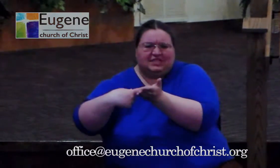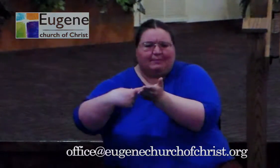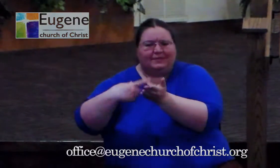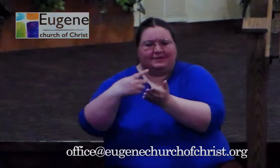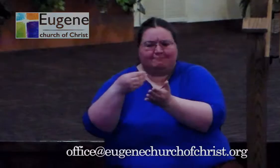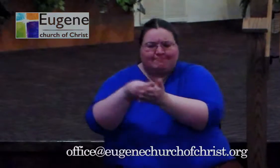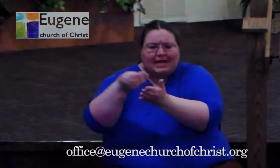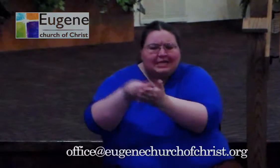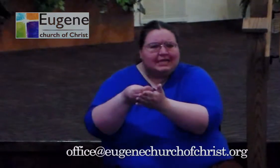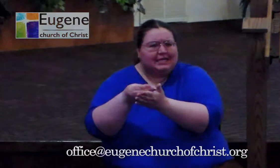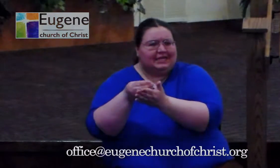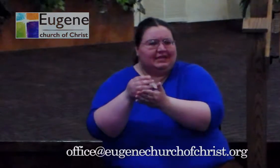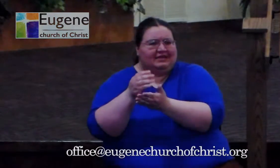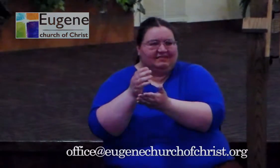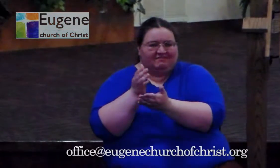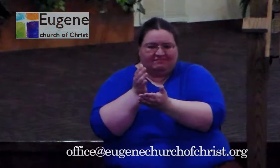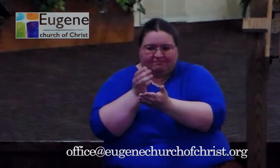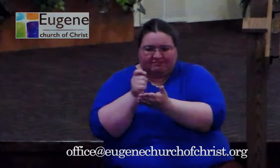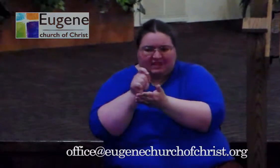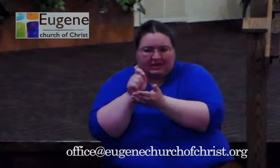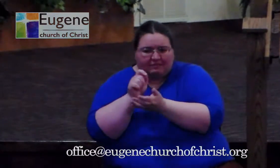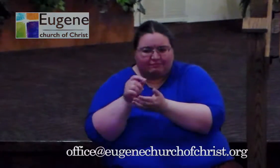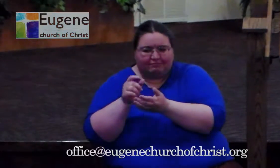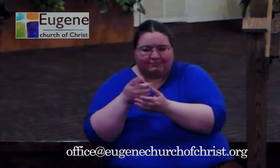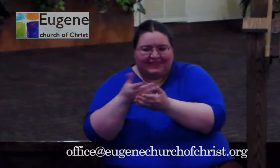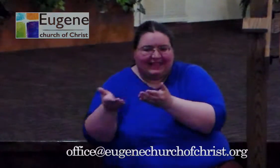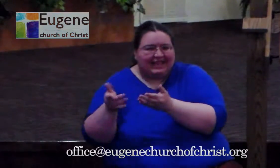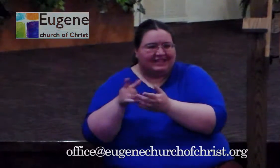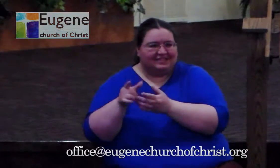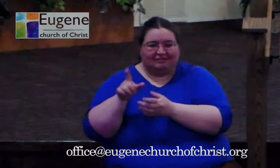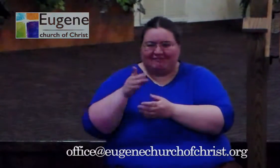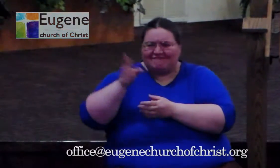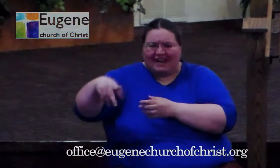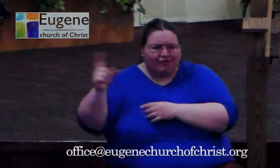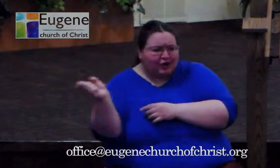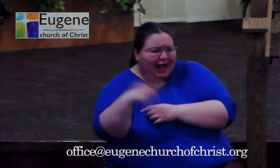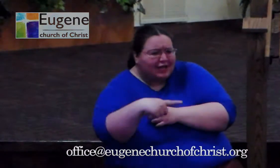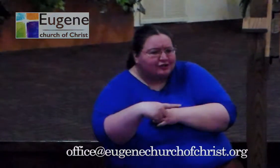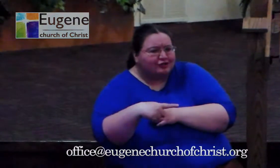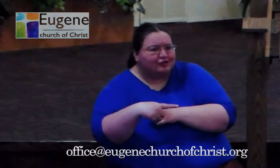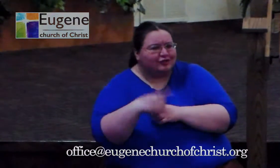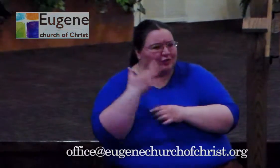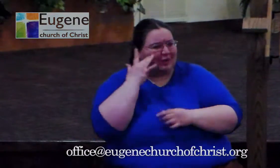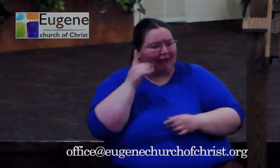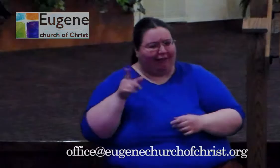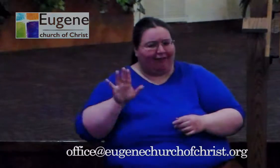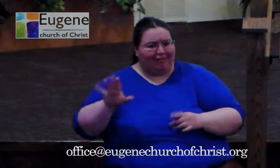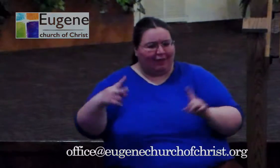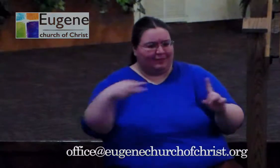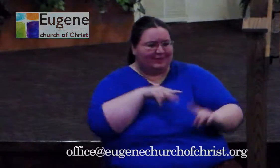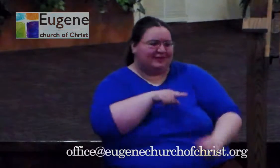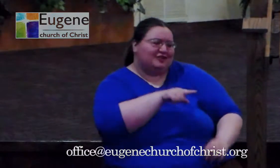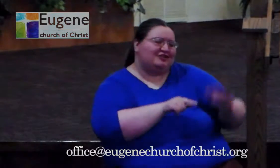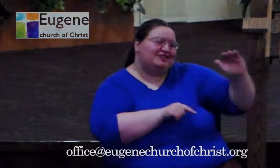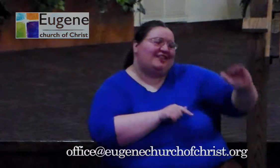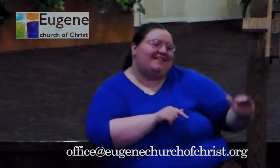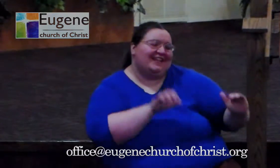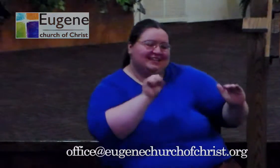She's not an accounting professor that other people come to with their accounting problems to get solved. She's a little Stacy. For me, I